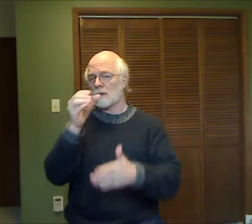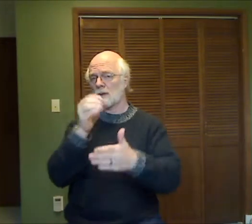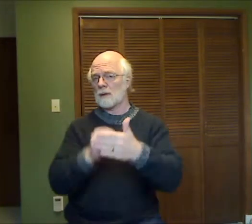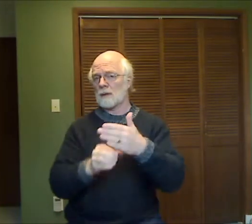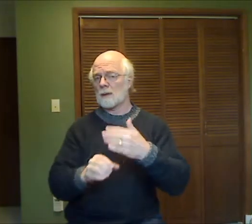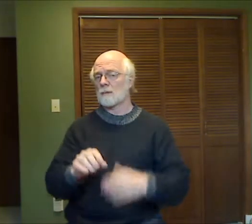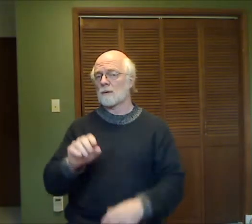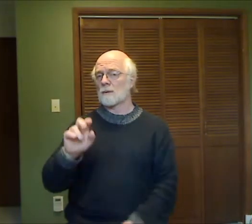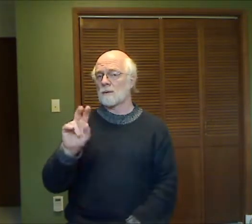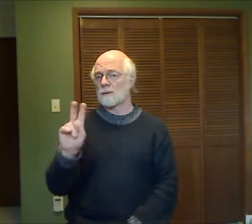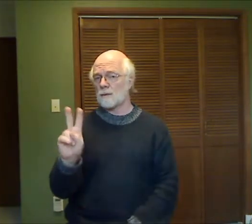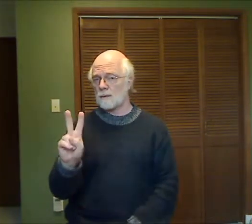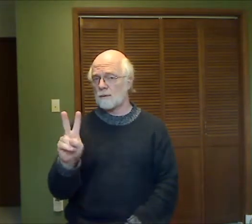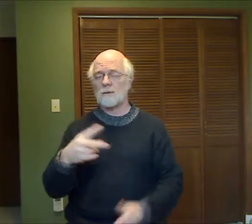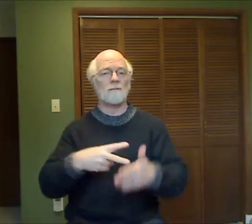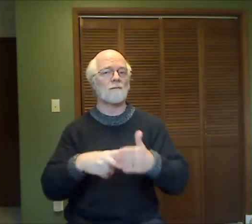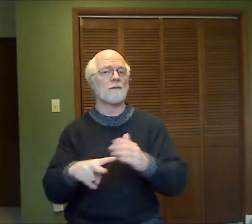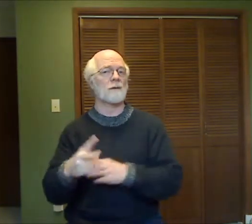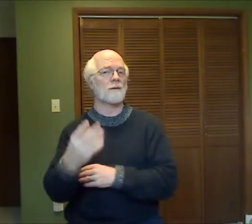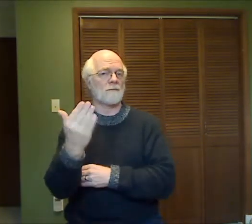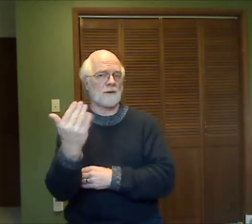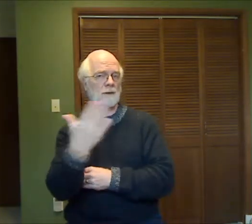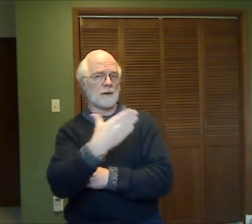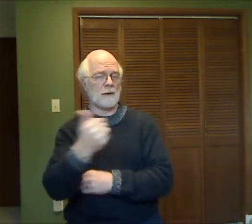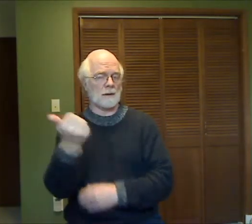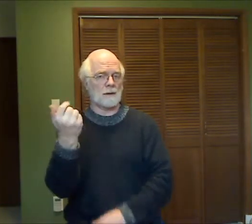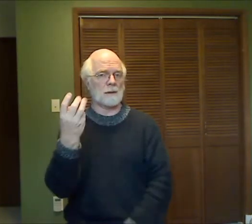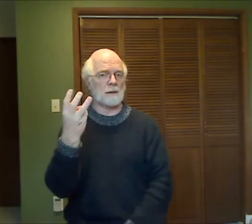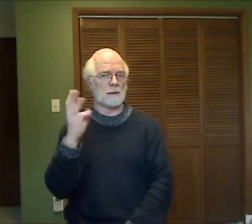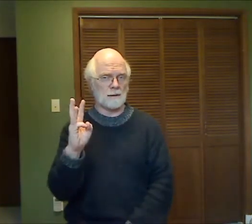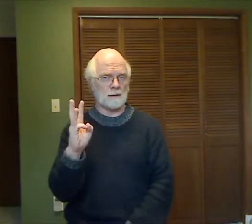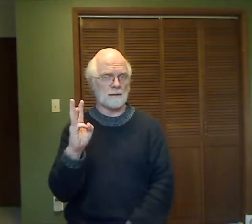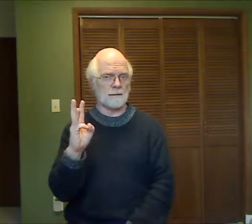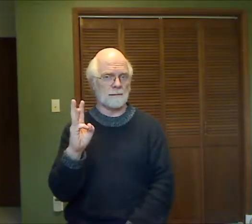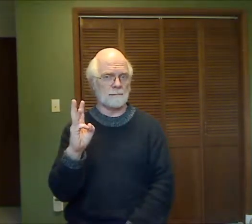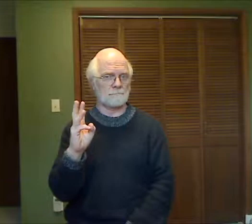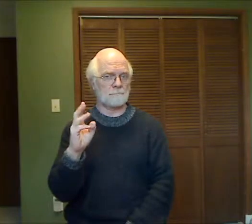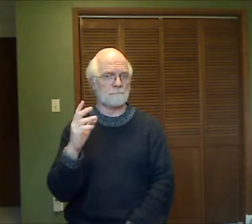chapter 2, verses 15 and 16.